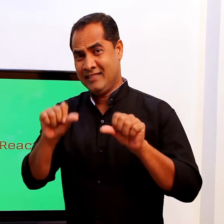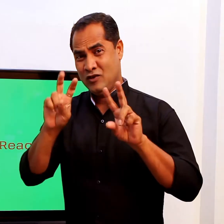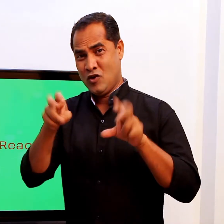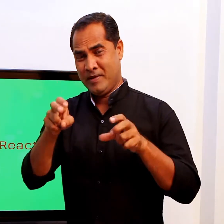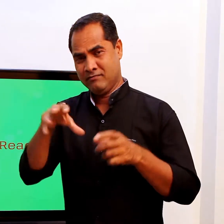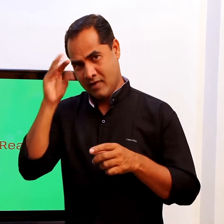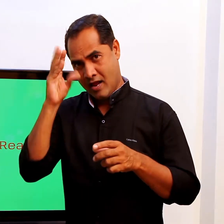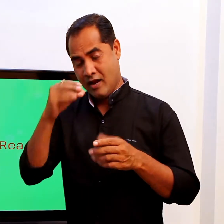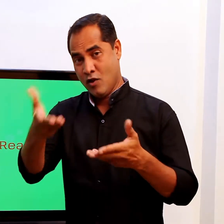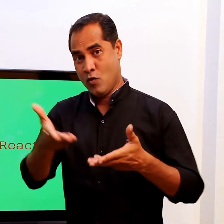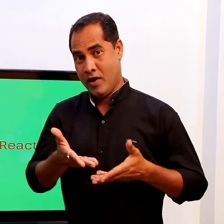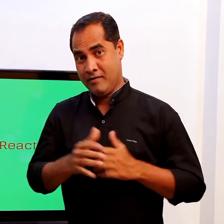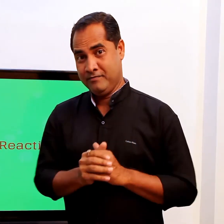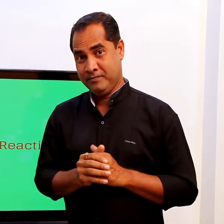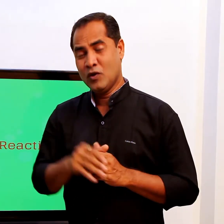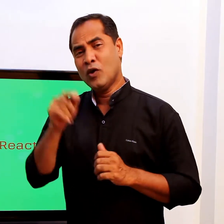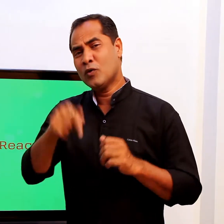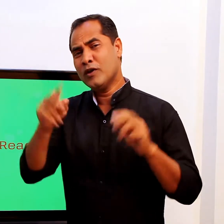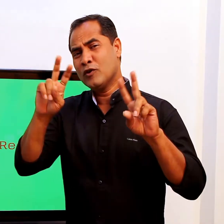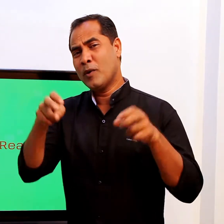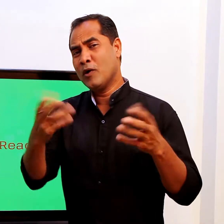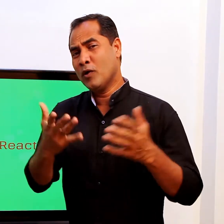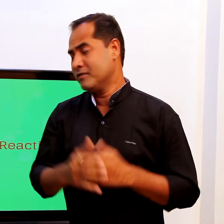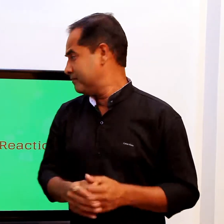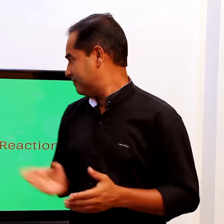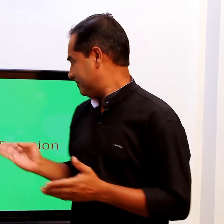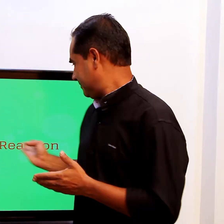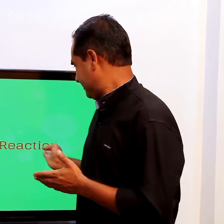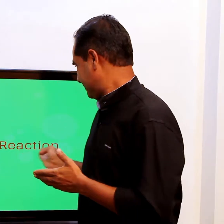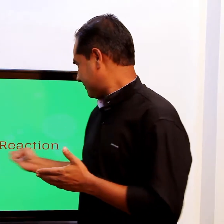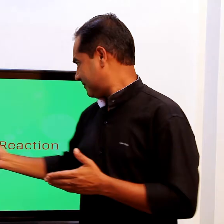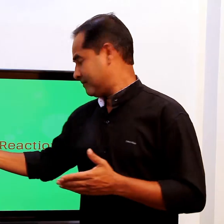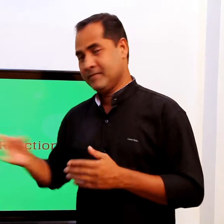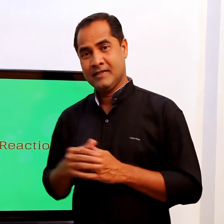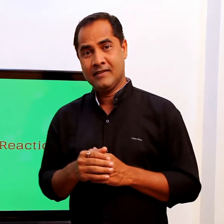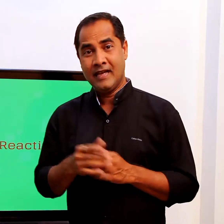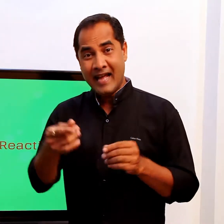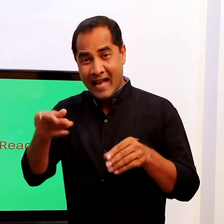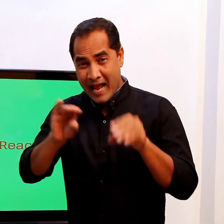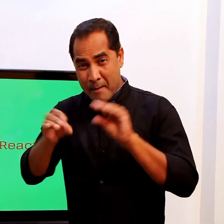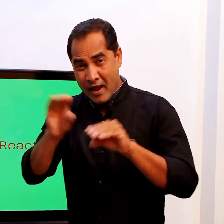Now, we would be learning about a science topic called chemical reaction.